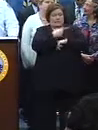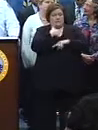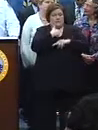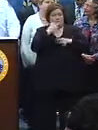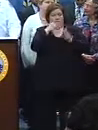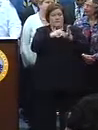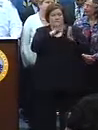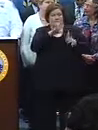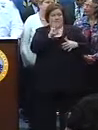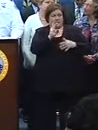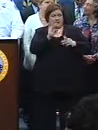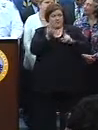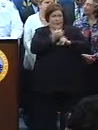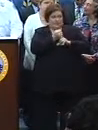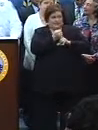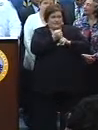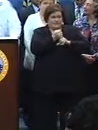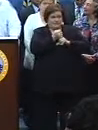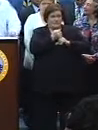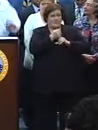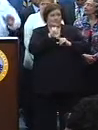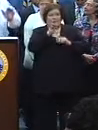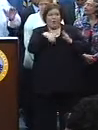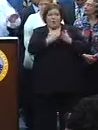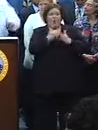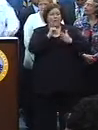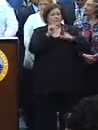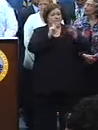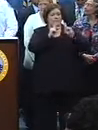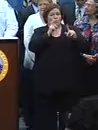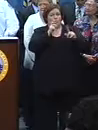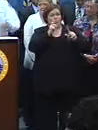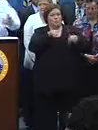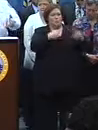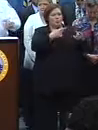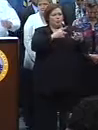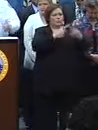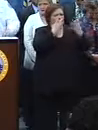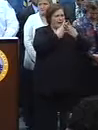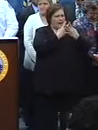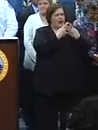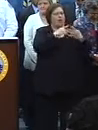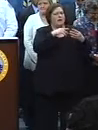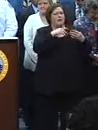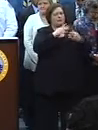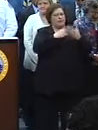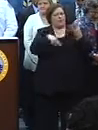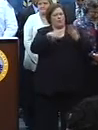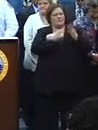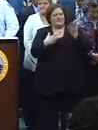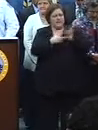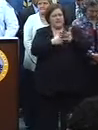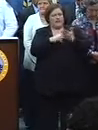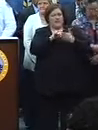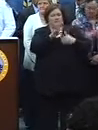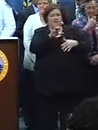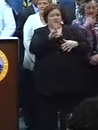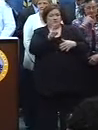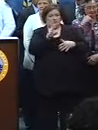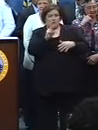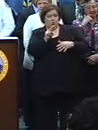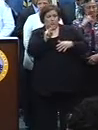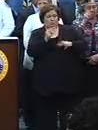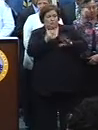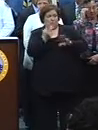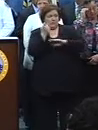we had 1,056 arrest actions. Not all of those are people who actually go to the lockup, we give summonses, et cetera. And that was compared to 562